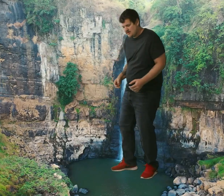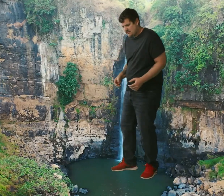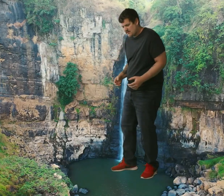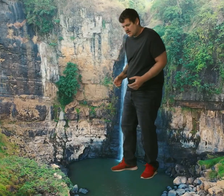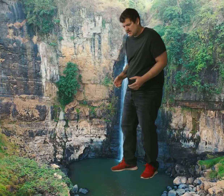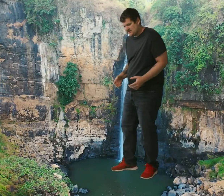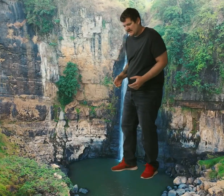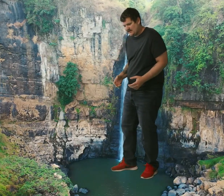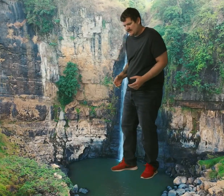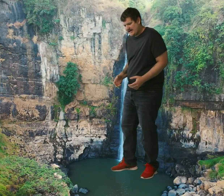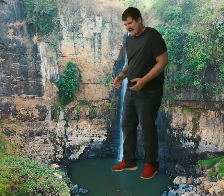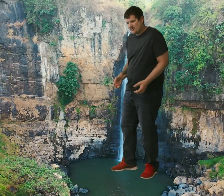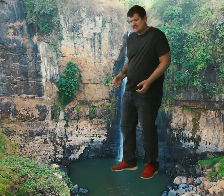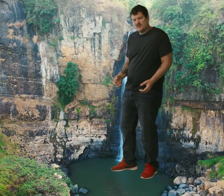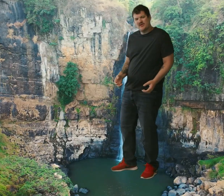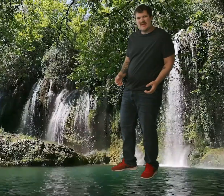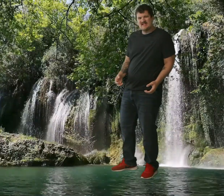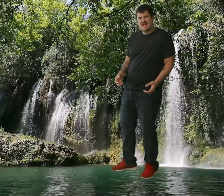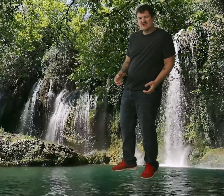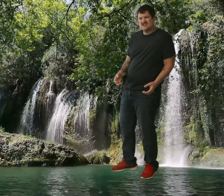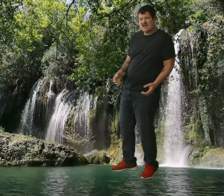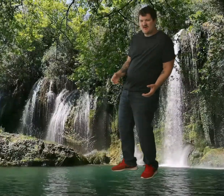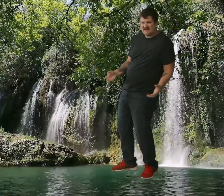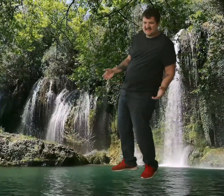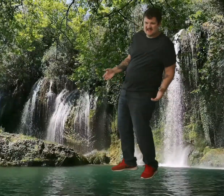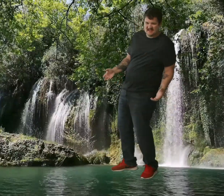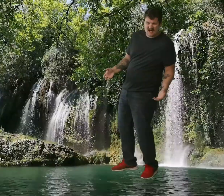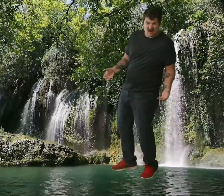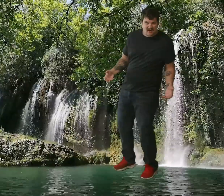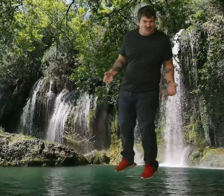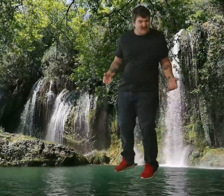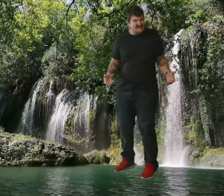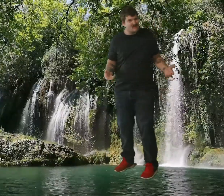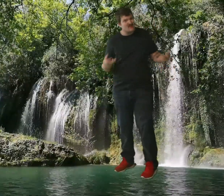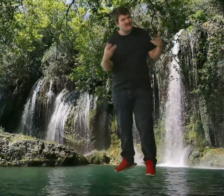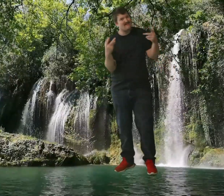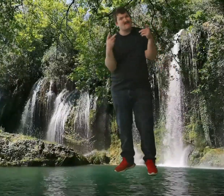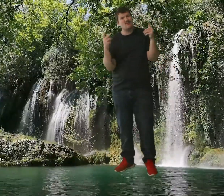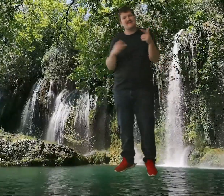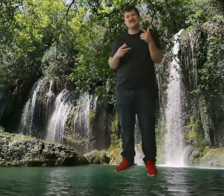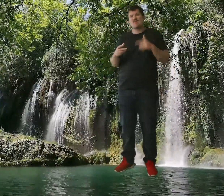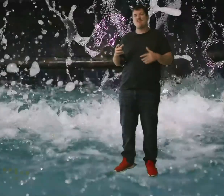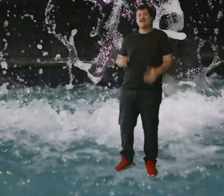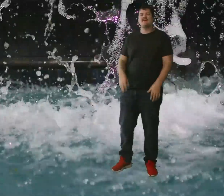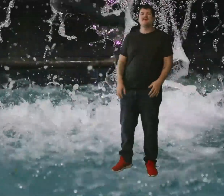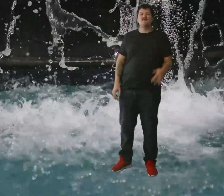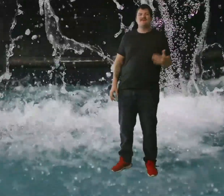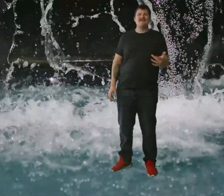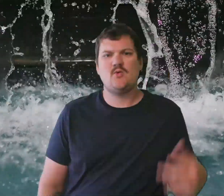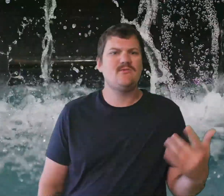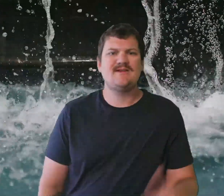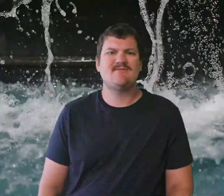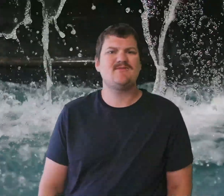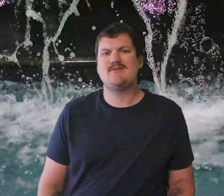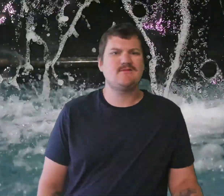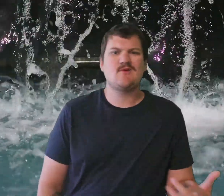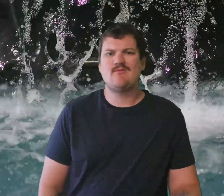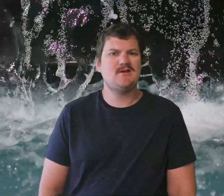Let me let you in on a little secret, I can do this real, I'm not going to touch this, I don't have that concealers I already won this, it's great, I'm as a witness this movement, deliver this with a vicious torment